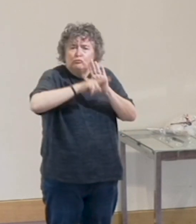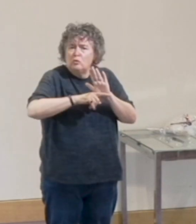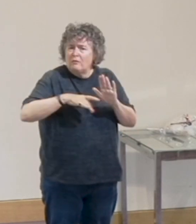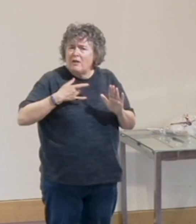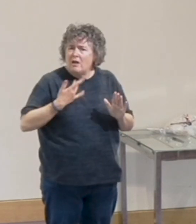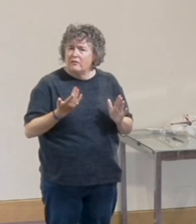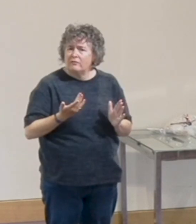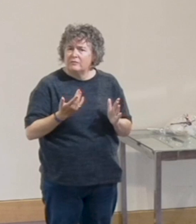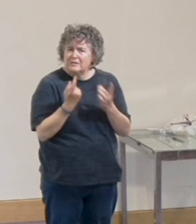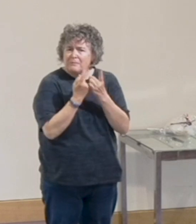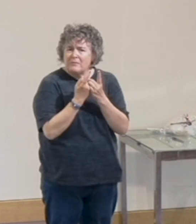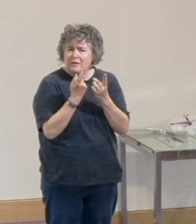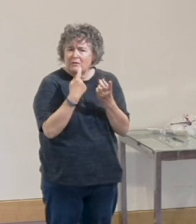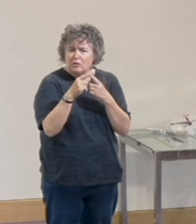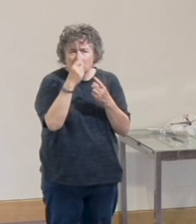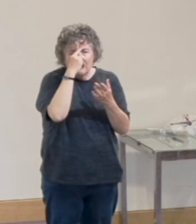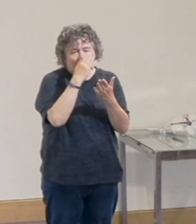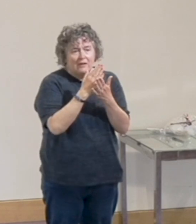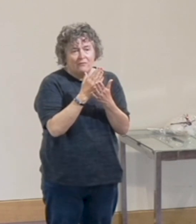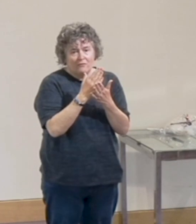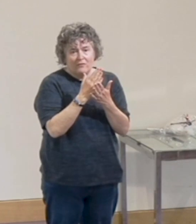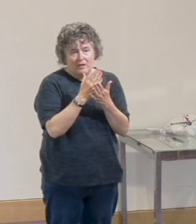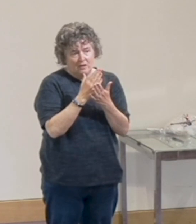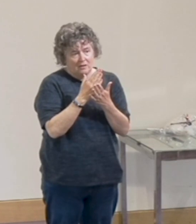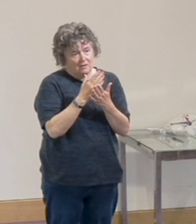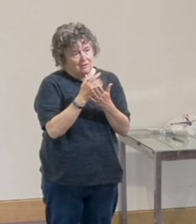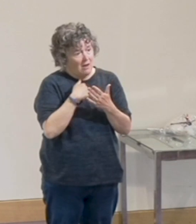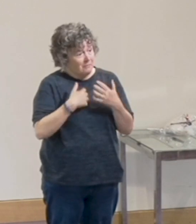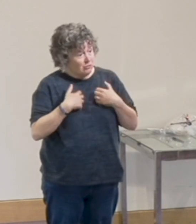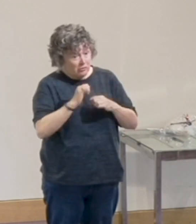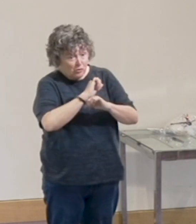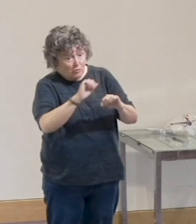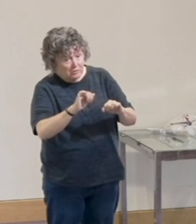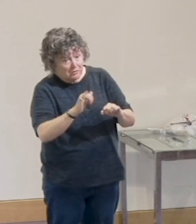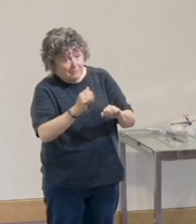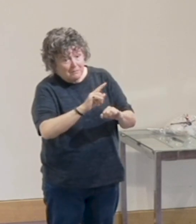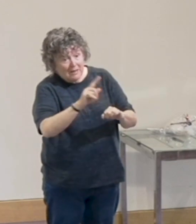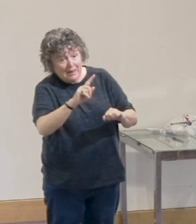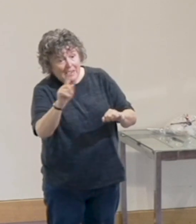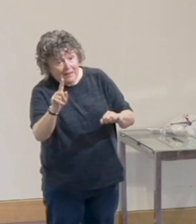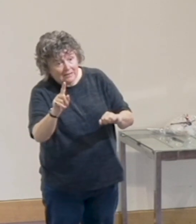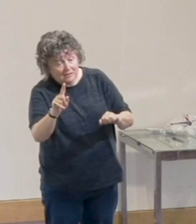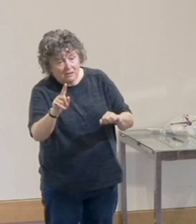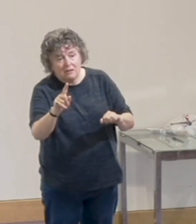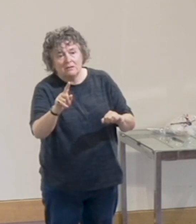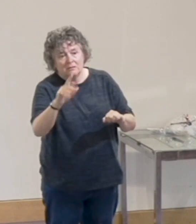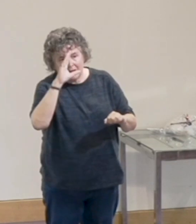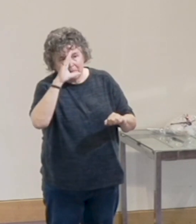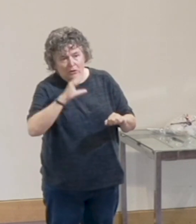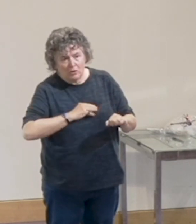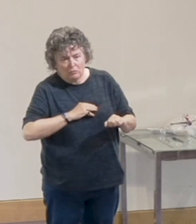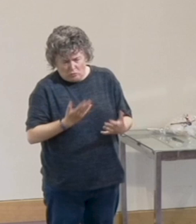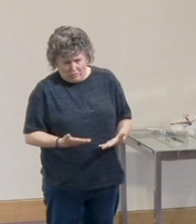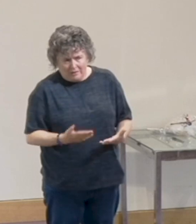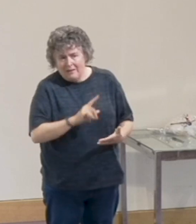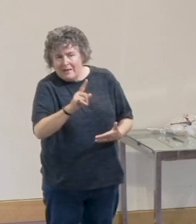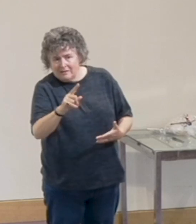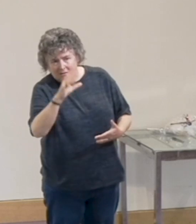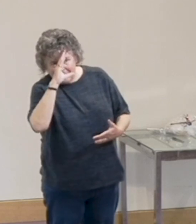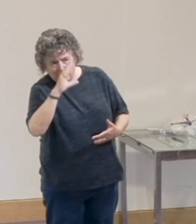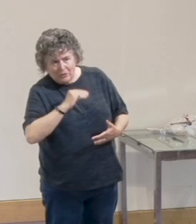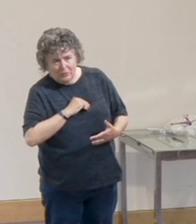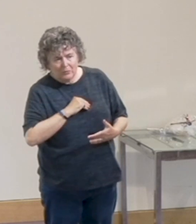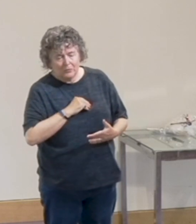rule in our lives. And if you do, I'd be quite interested to hear them afterwards. Don't shout out now, because it could be a long day. But